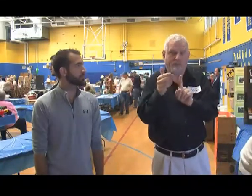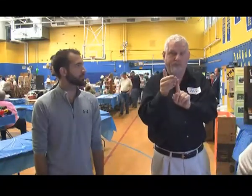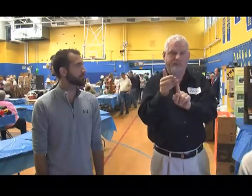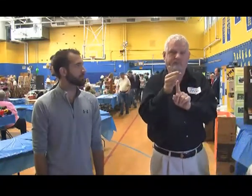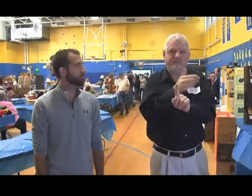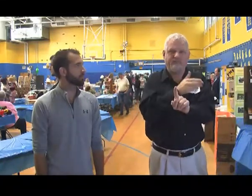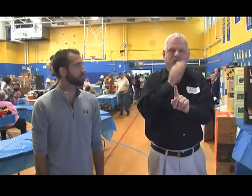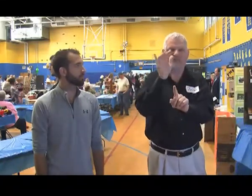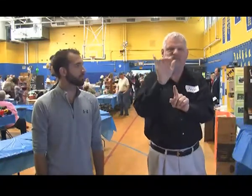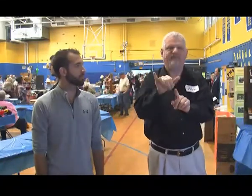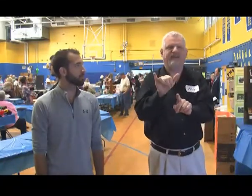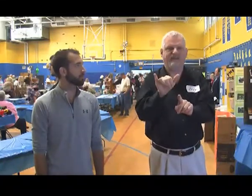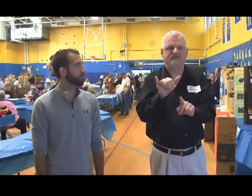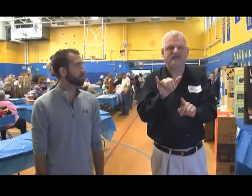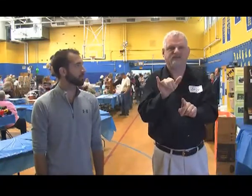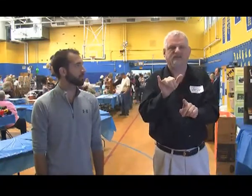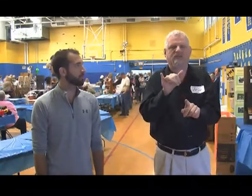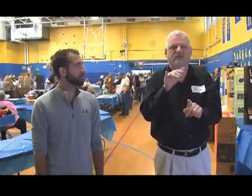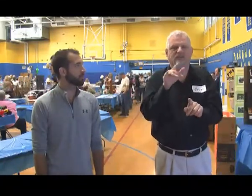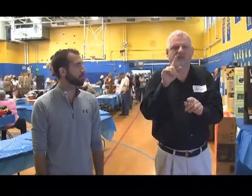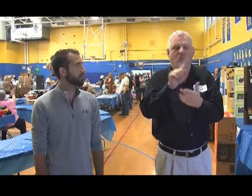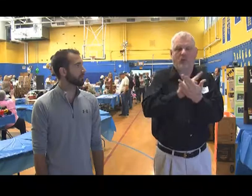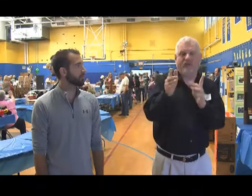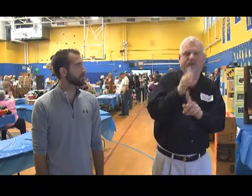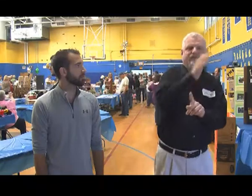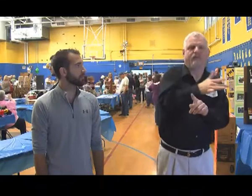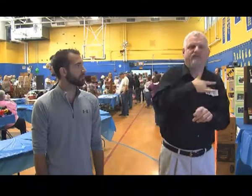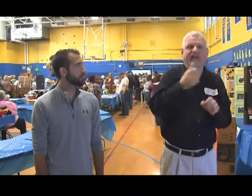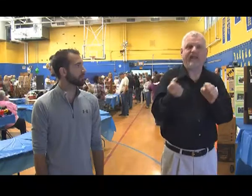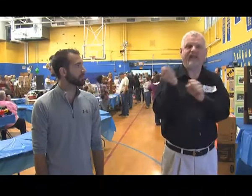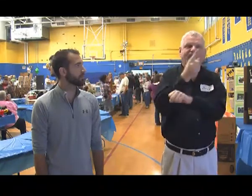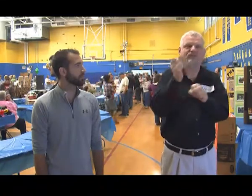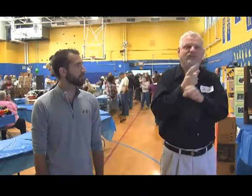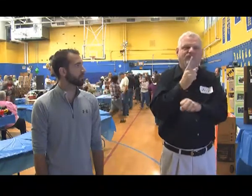Week. And just before the week, or the week before,